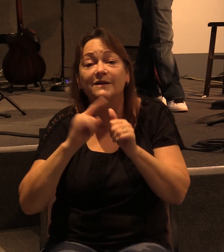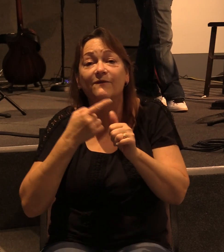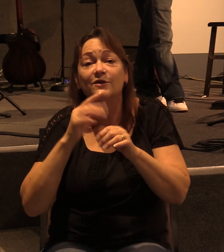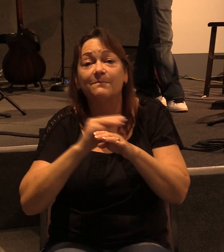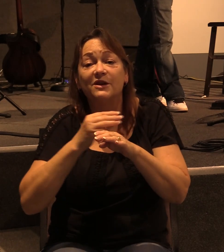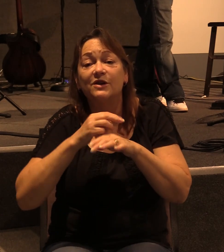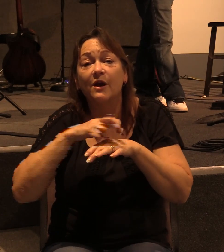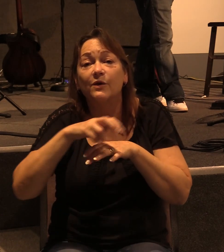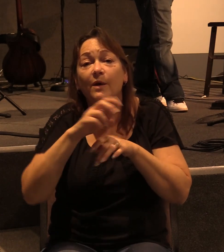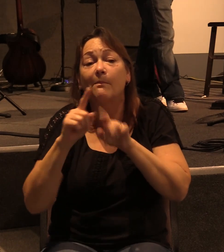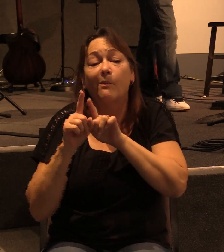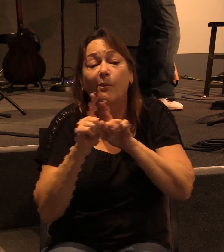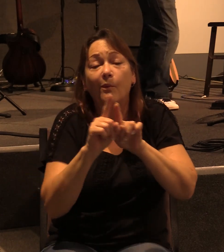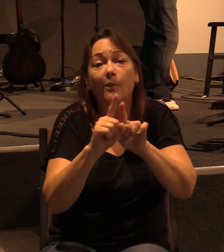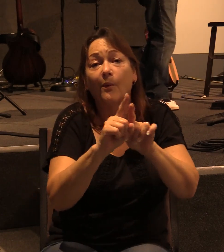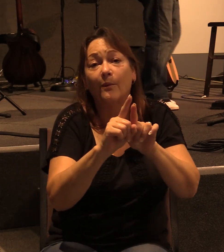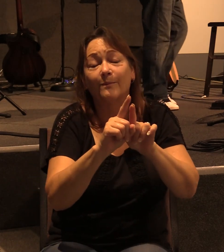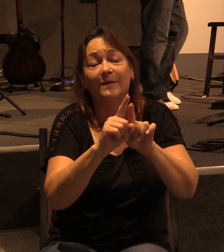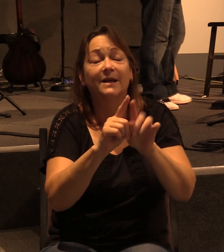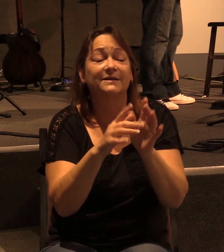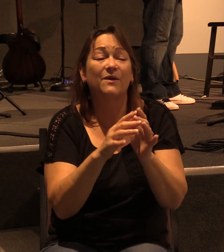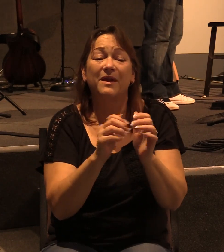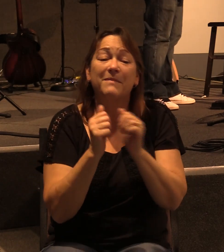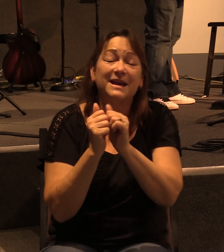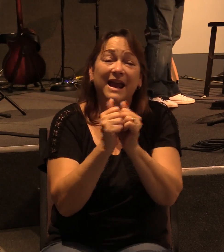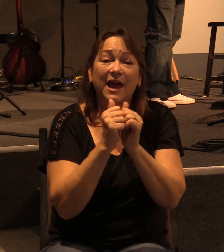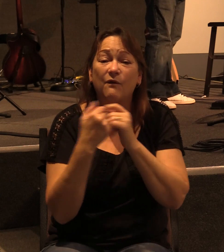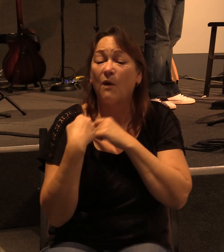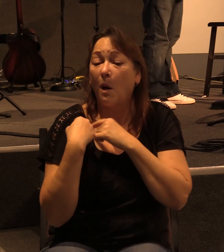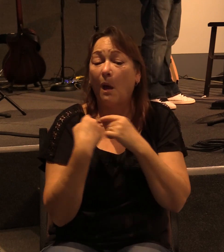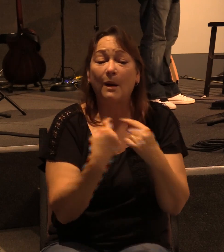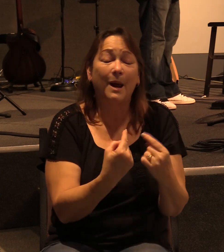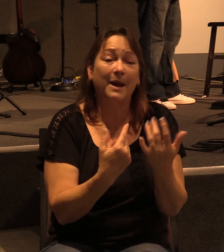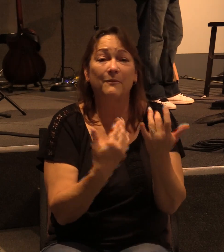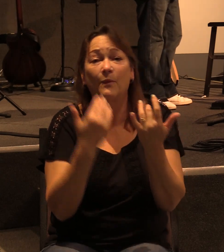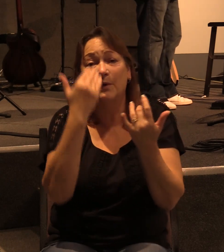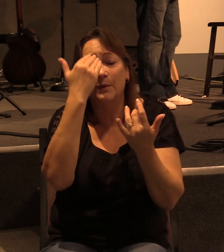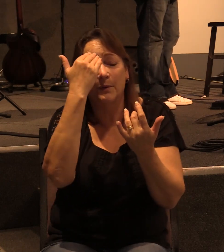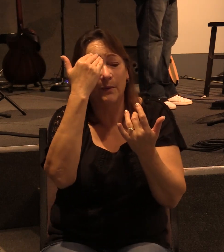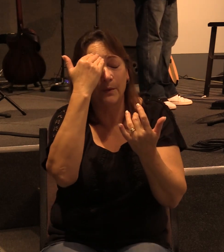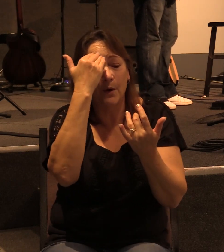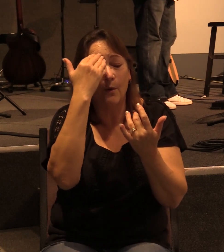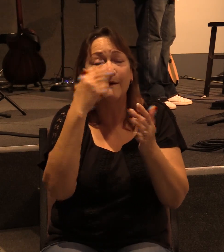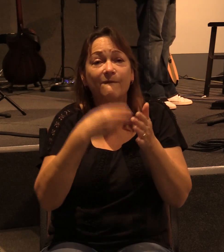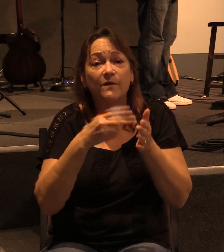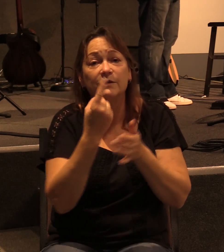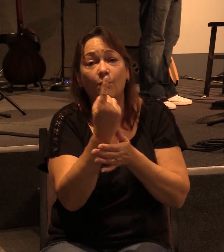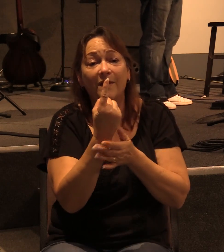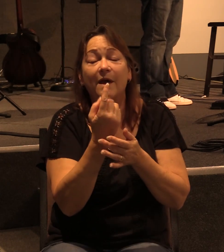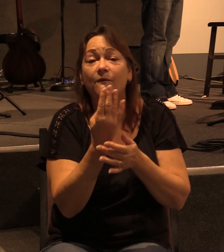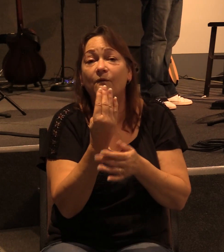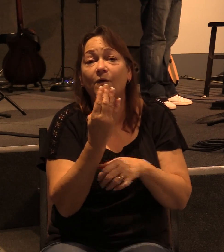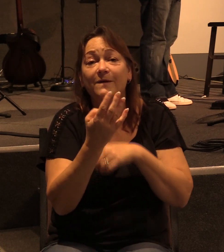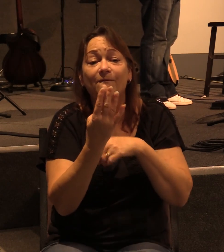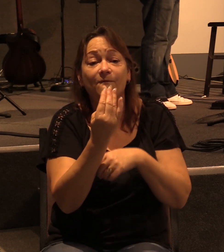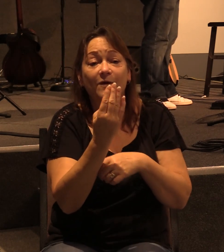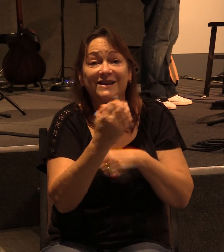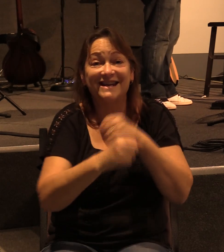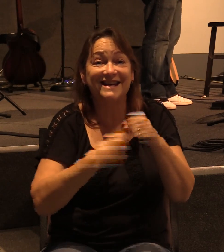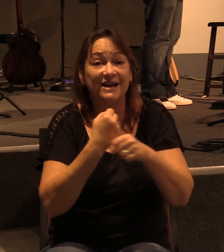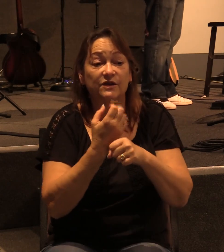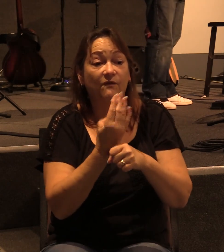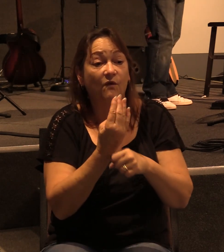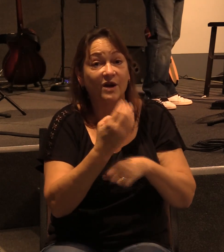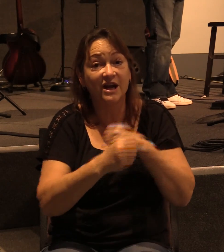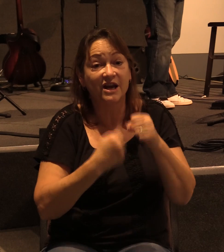ministered and served the Lord together for quite some time. And then we're told in verse one that after 14 years, that is